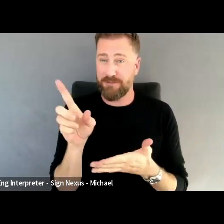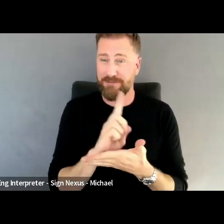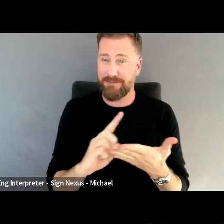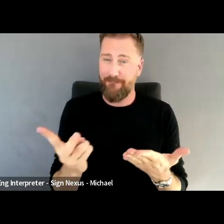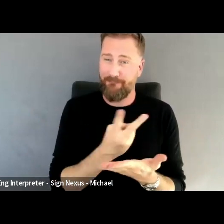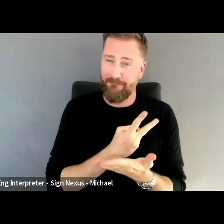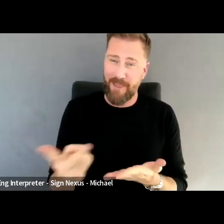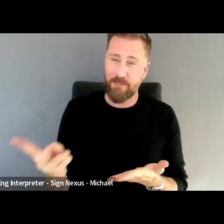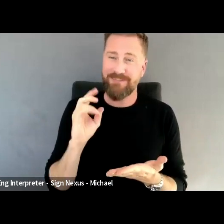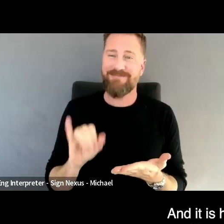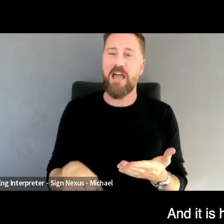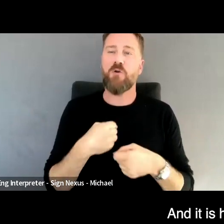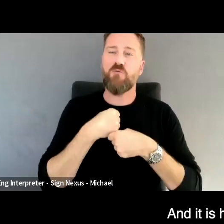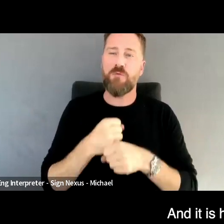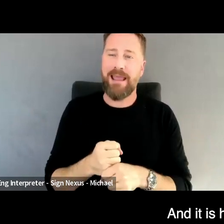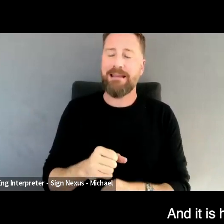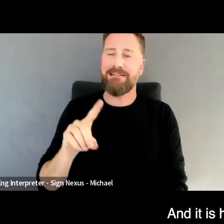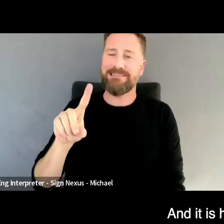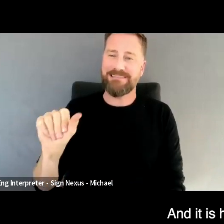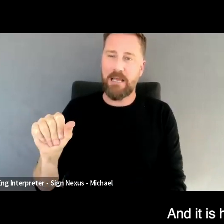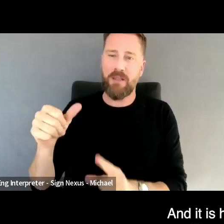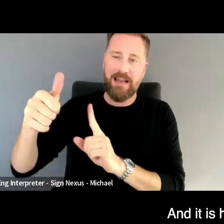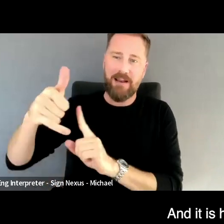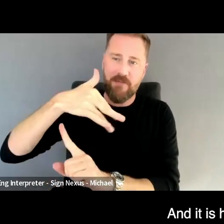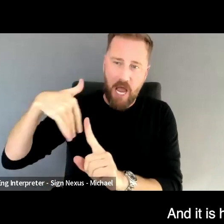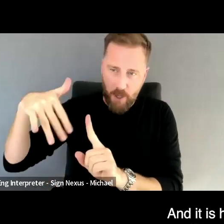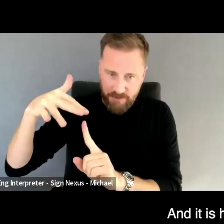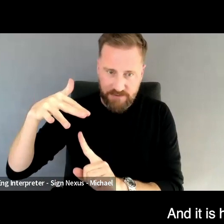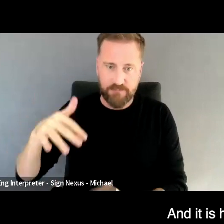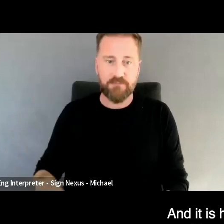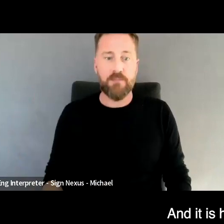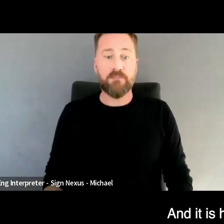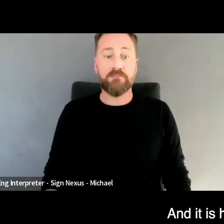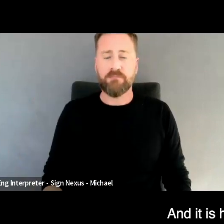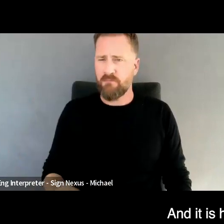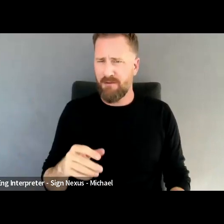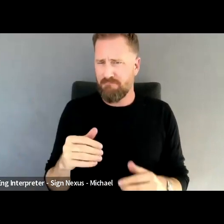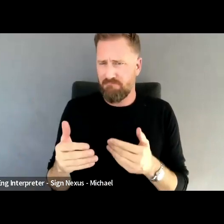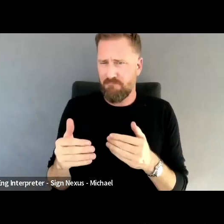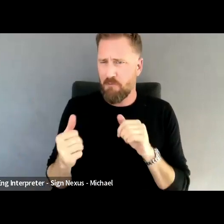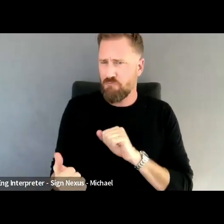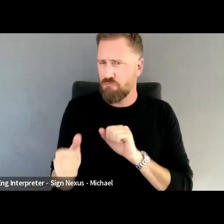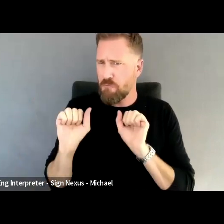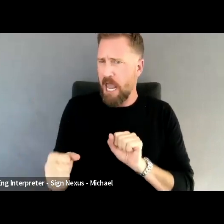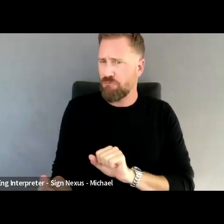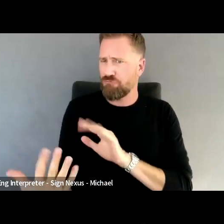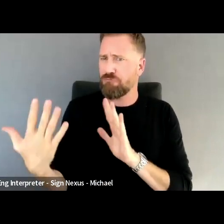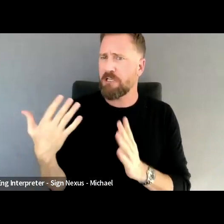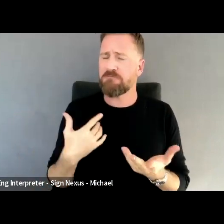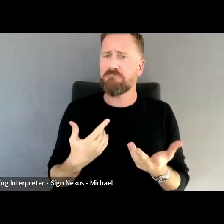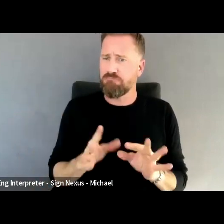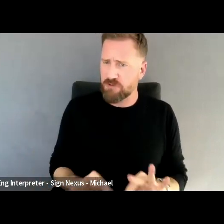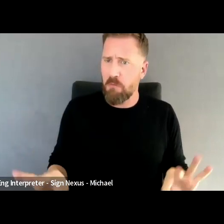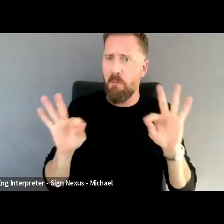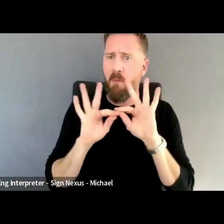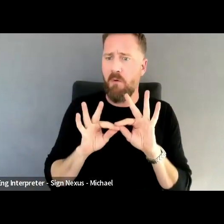disabling environments. And it is highly addressable. It's really significant. Many people move, sense, think,